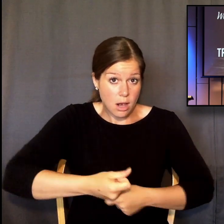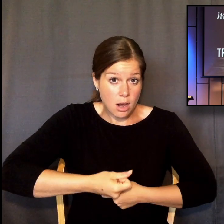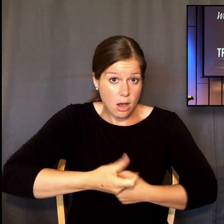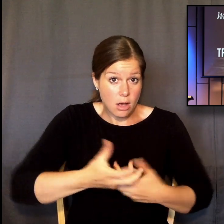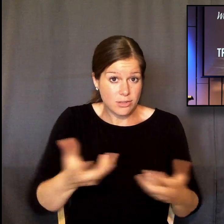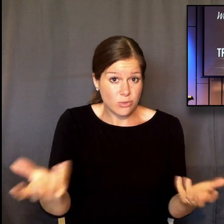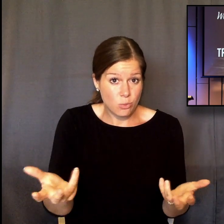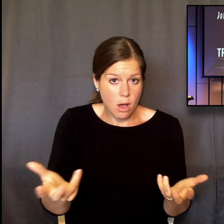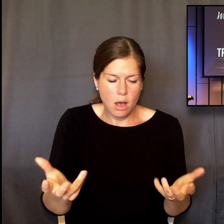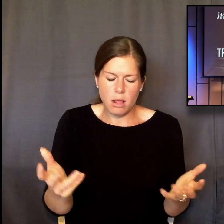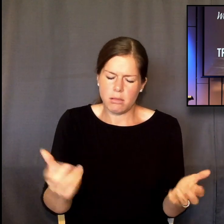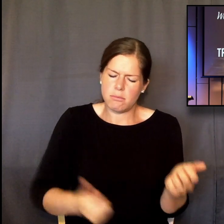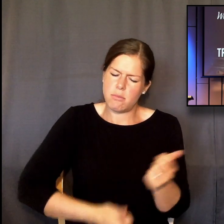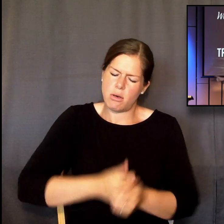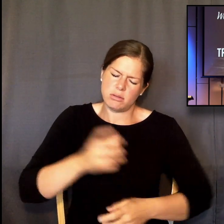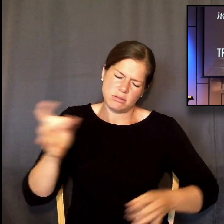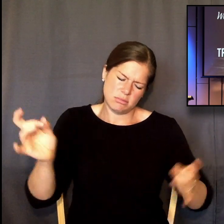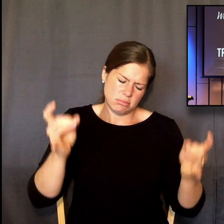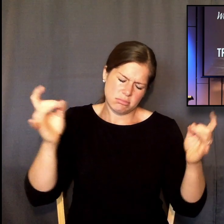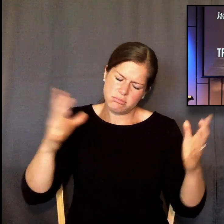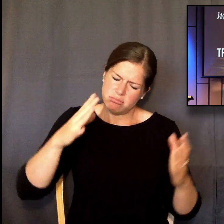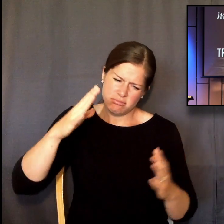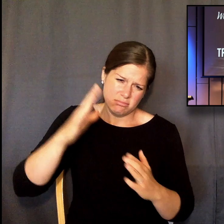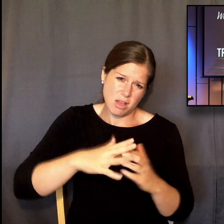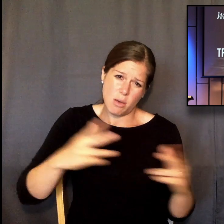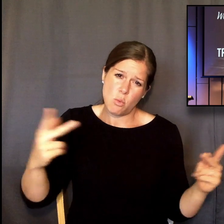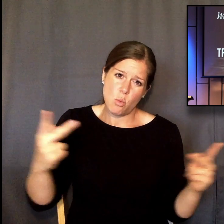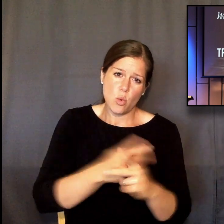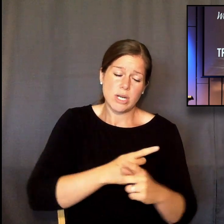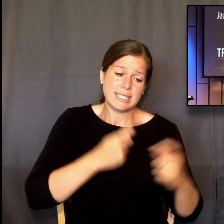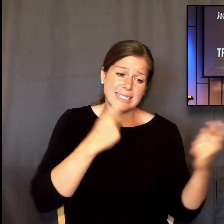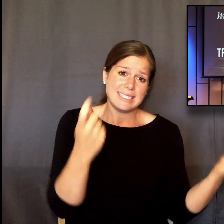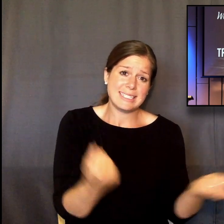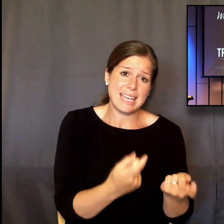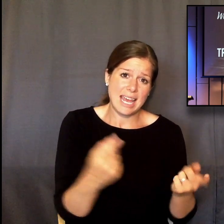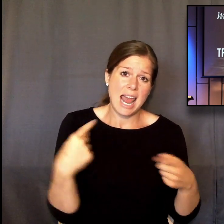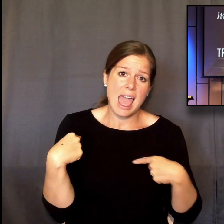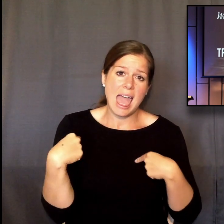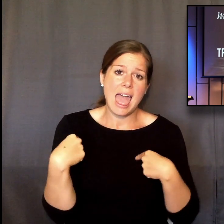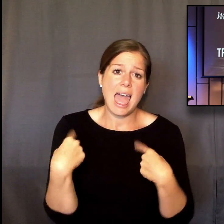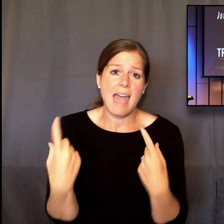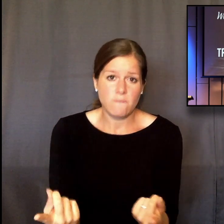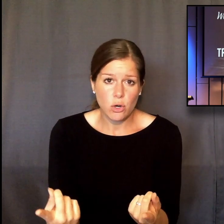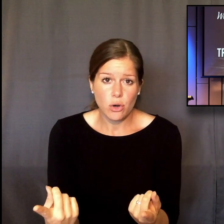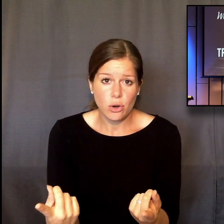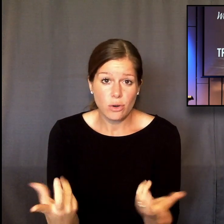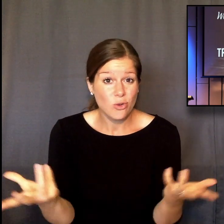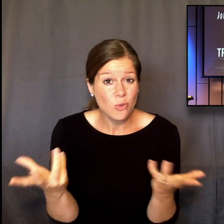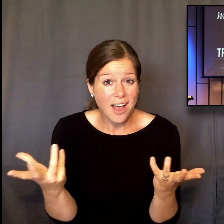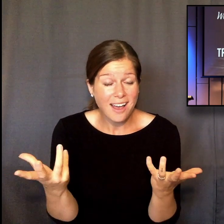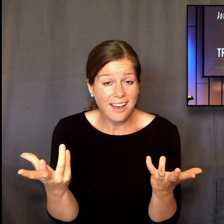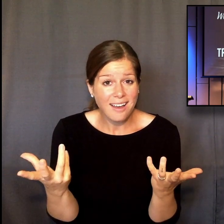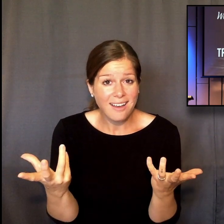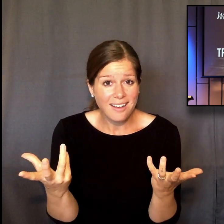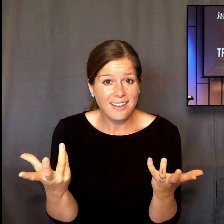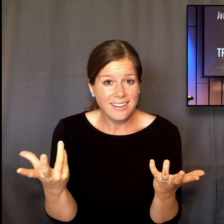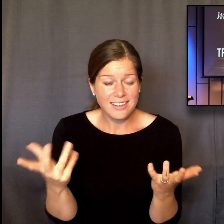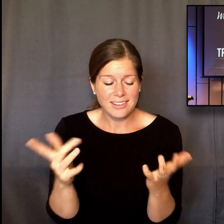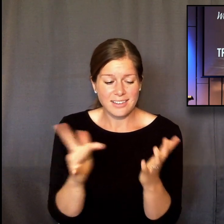committed on the face of the earth, or ever will be committed on the face of the earth. The fear and the brutality of Pilate, the rejection